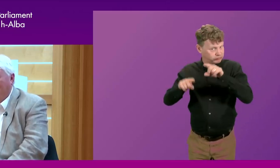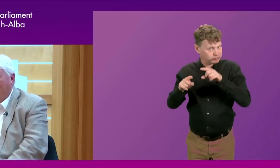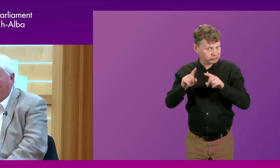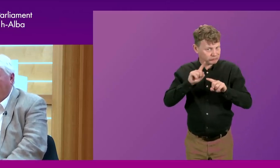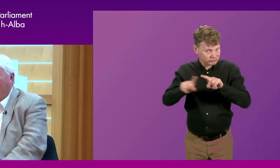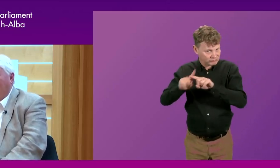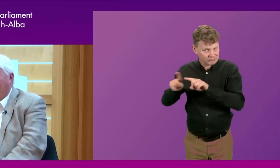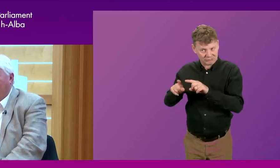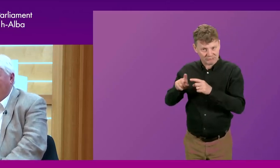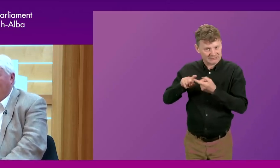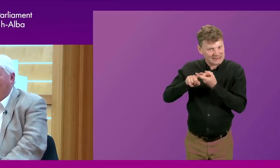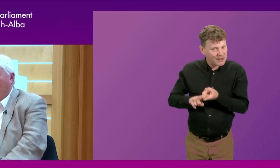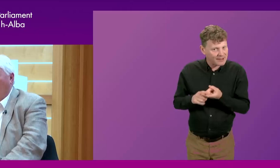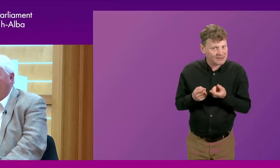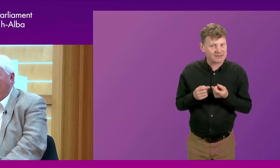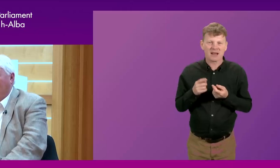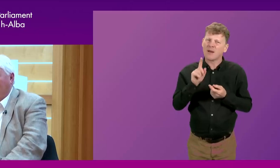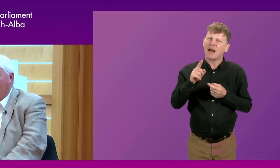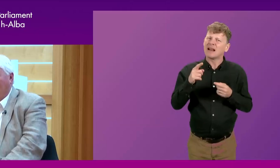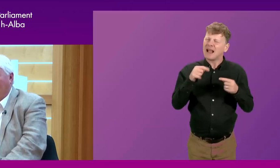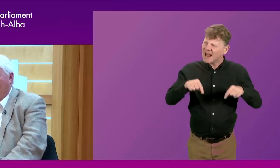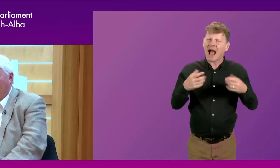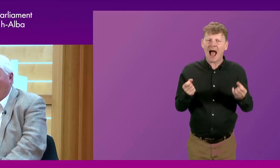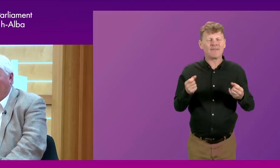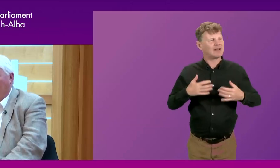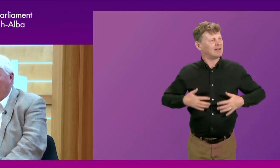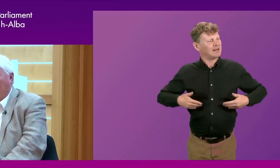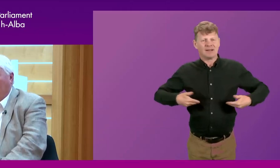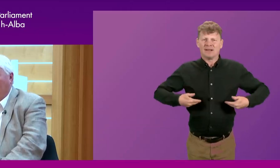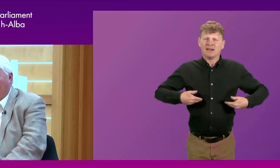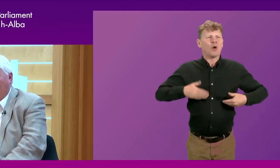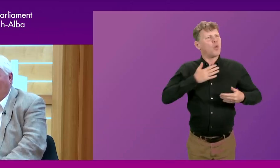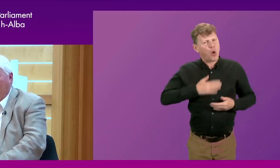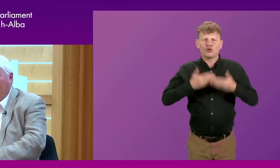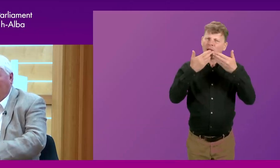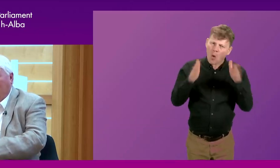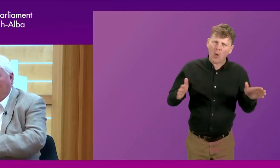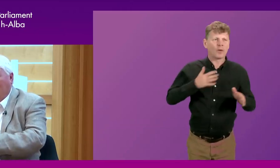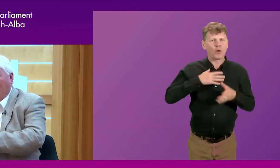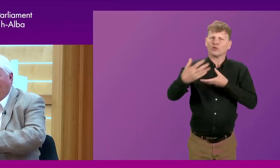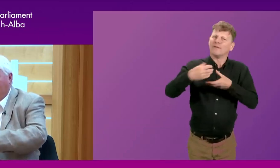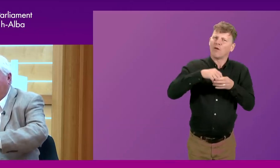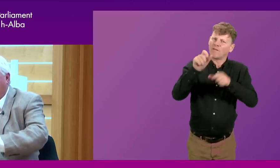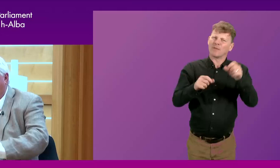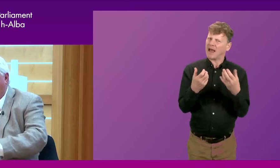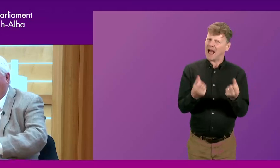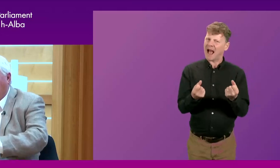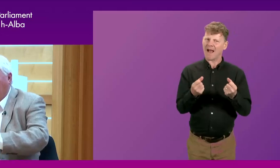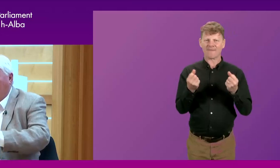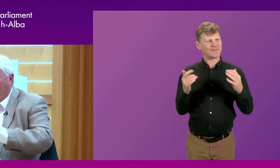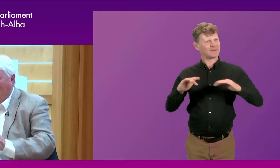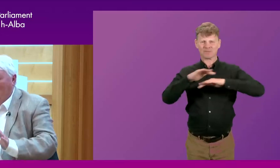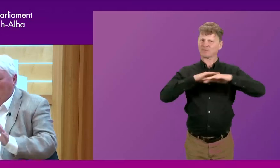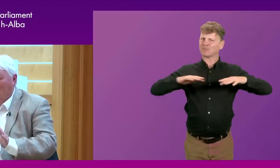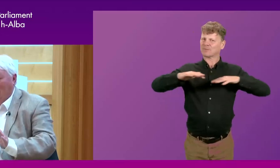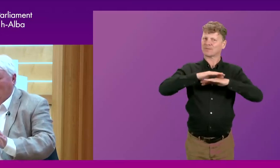think there is a sense here of openness, a sense here of involving people. A final comment on that business of involving people,